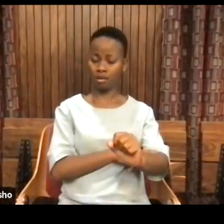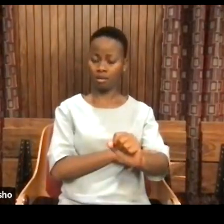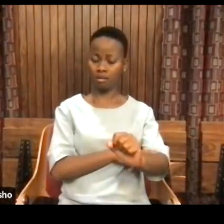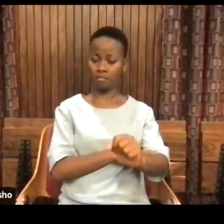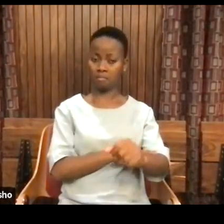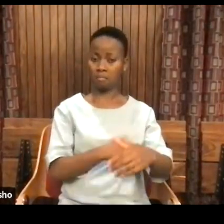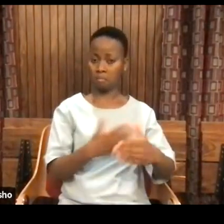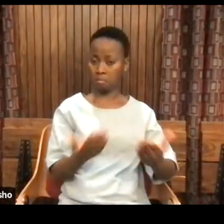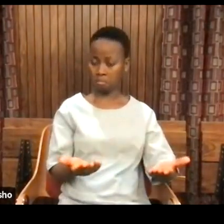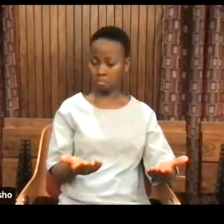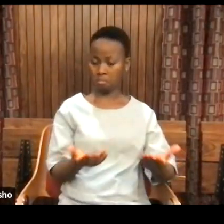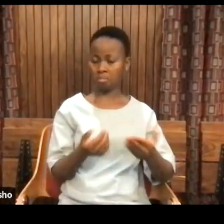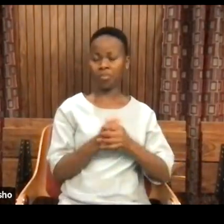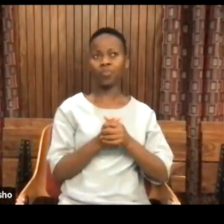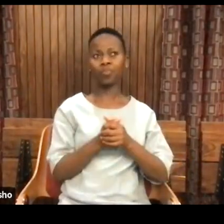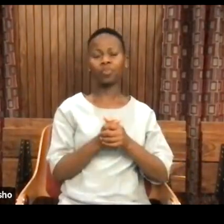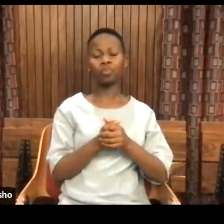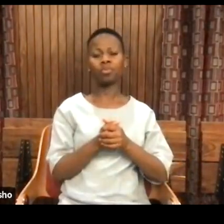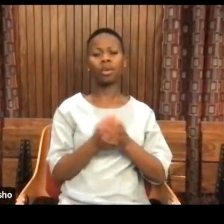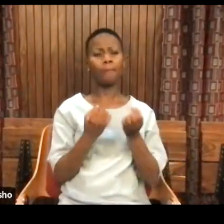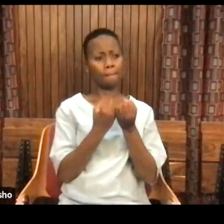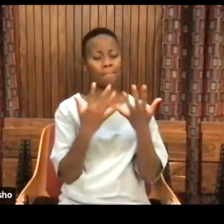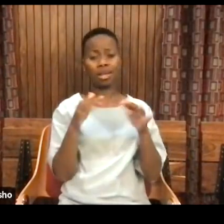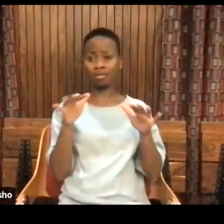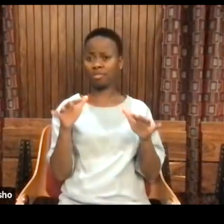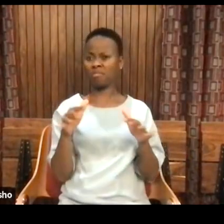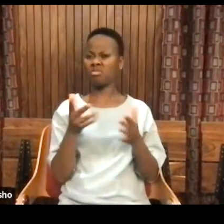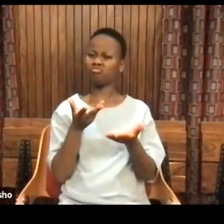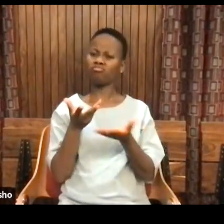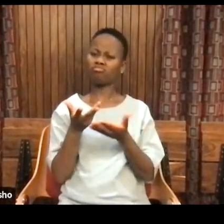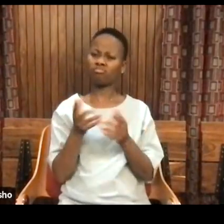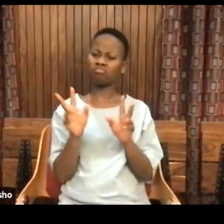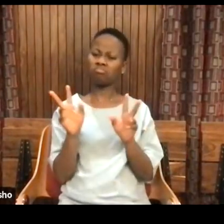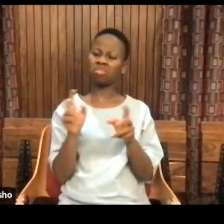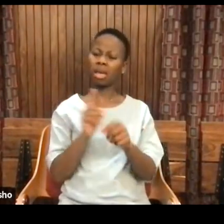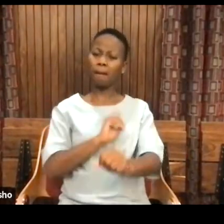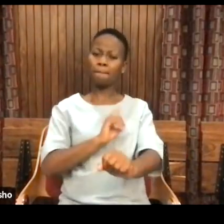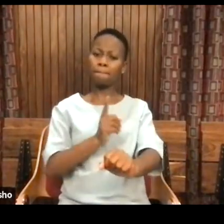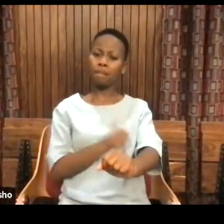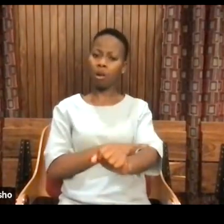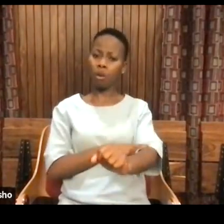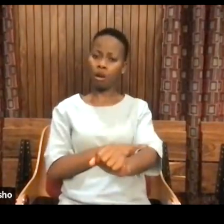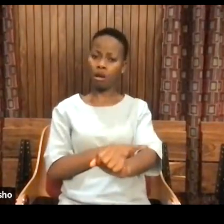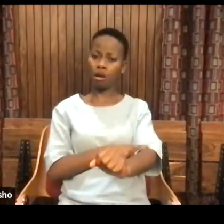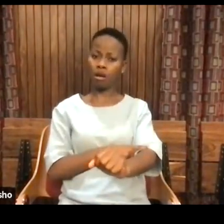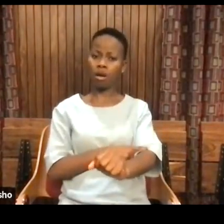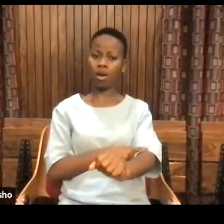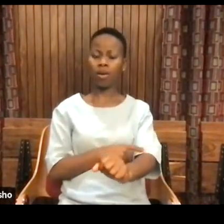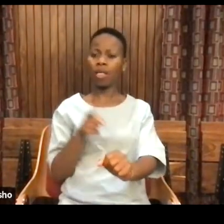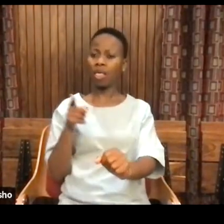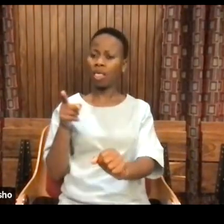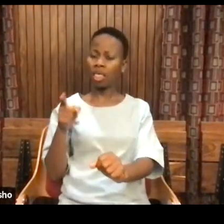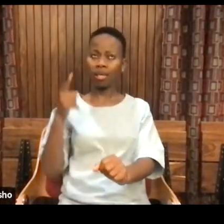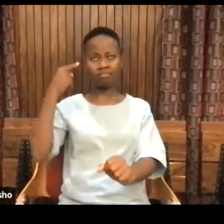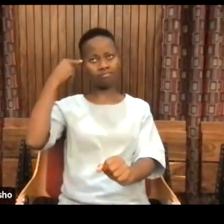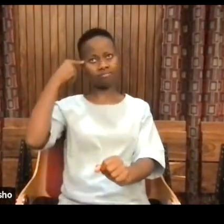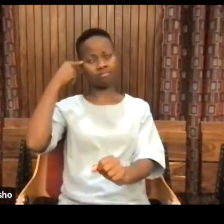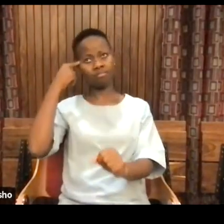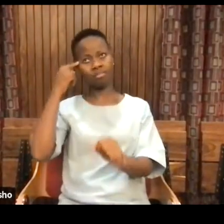If you speak to many people about power, they immediately move to coercive models of power.